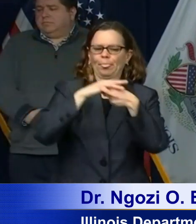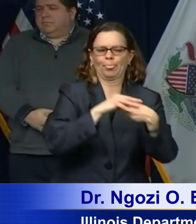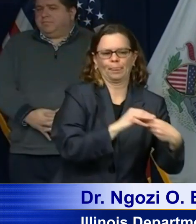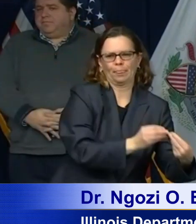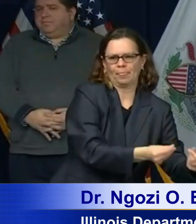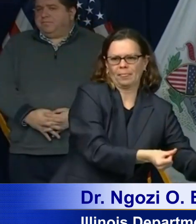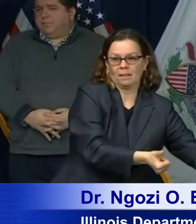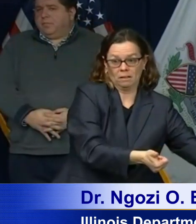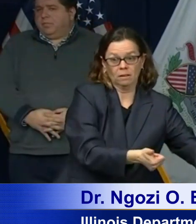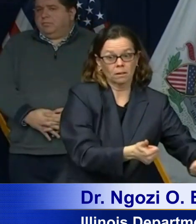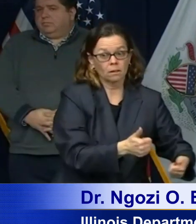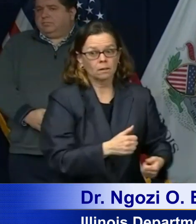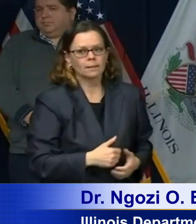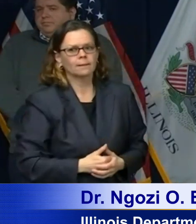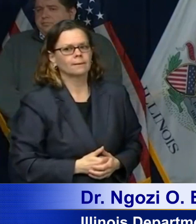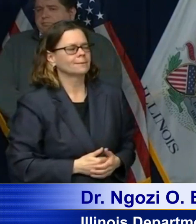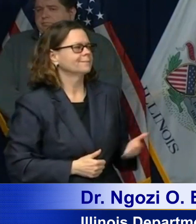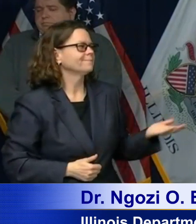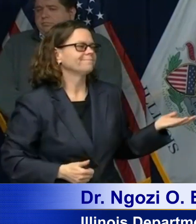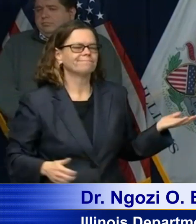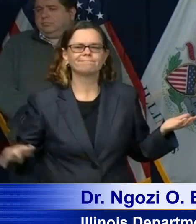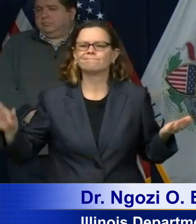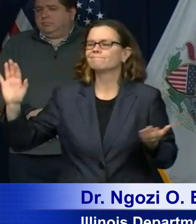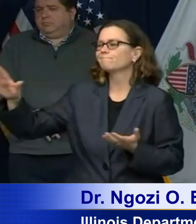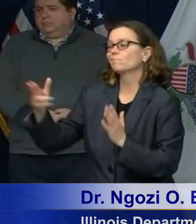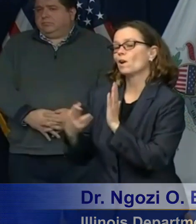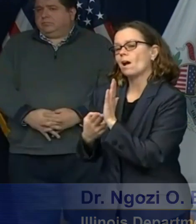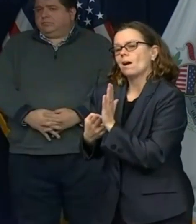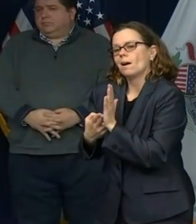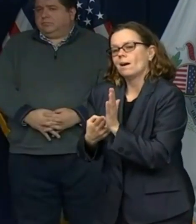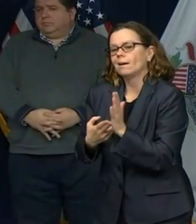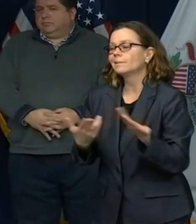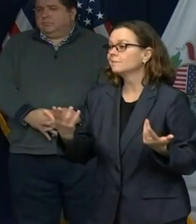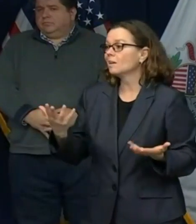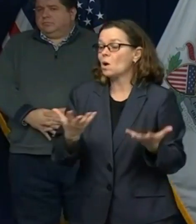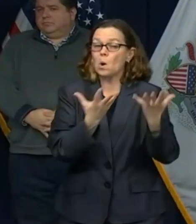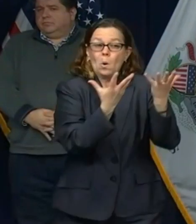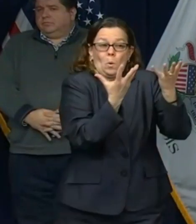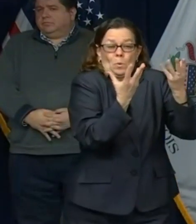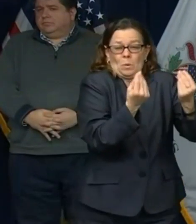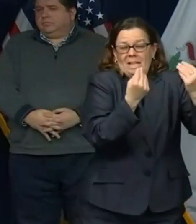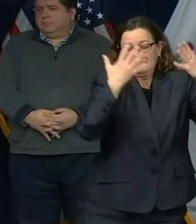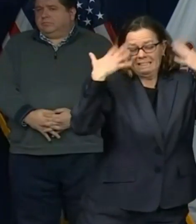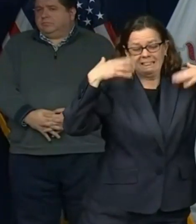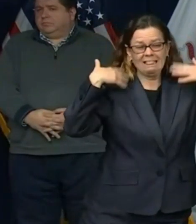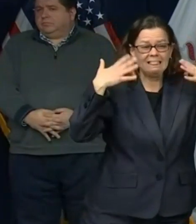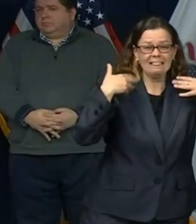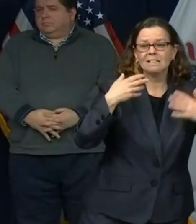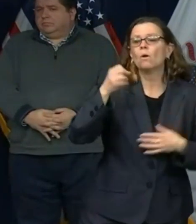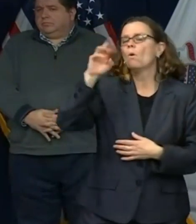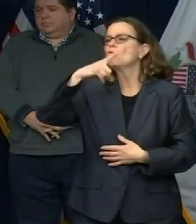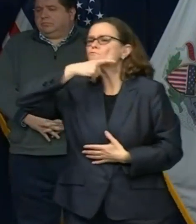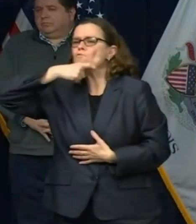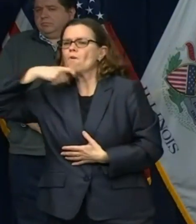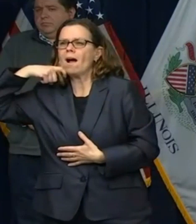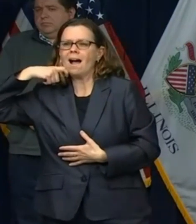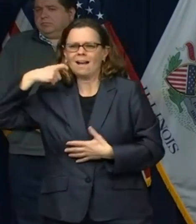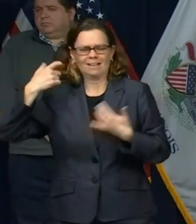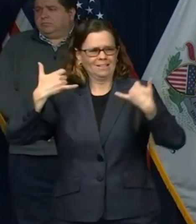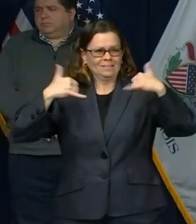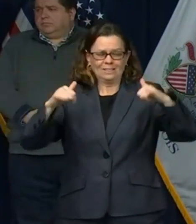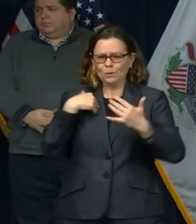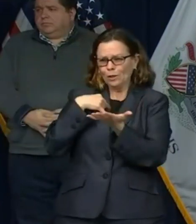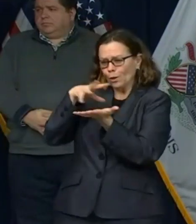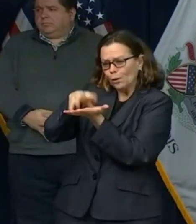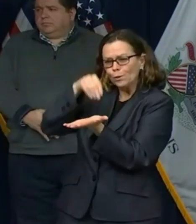uh, through, we, we are trying to find out as much as we can about this novel virus. And so as we learn more, that will play into, you know,